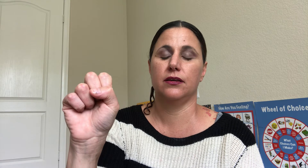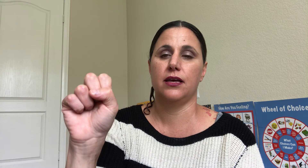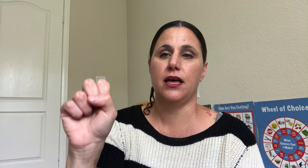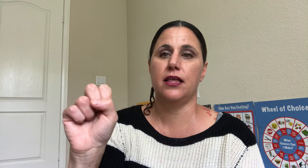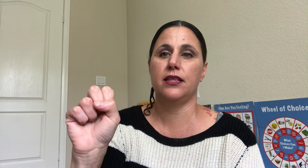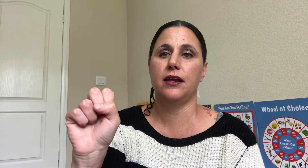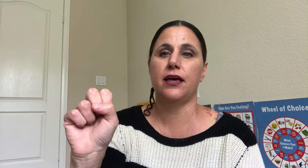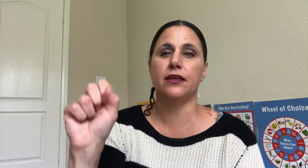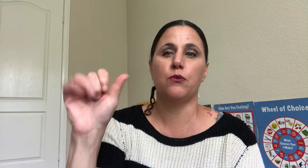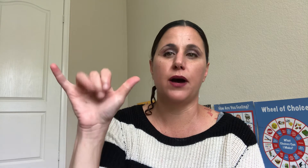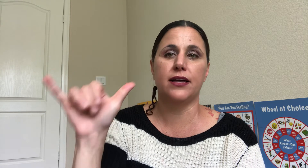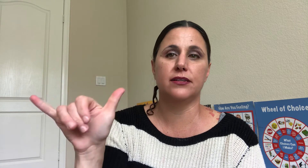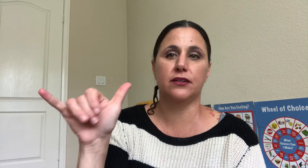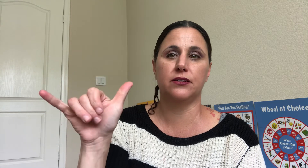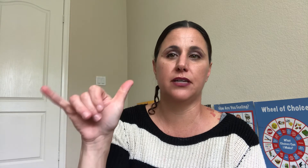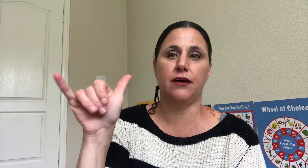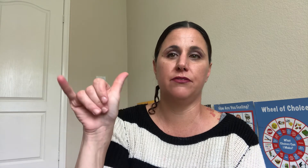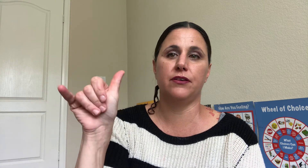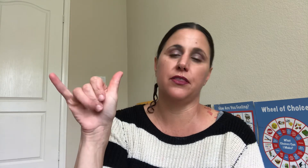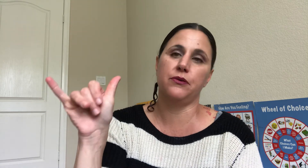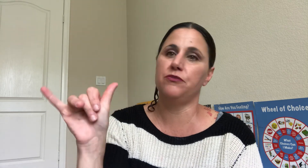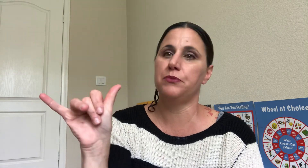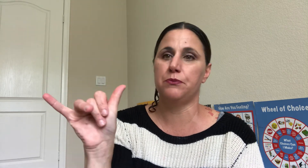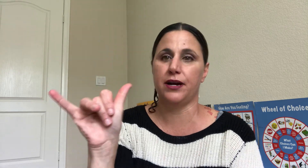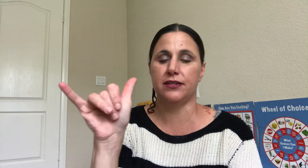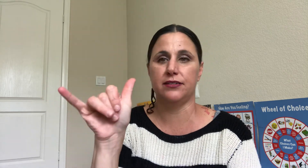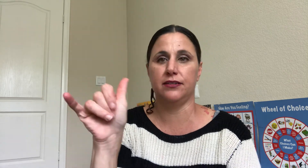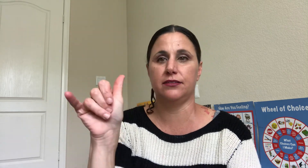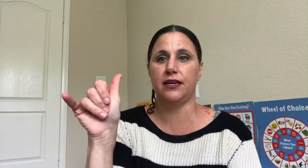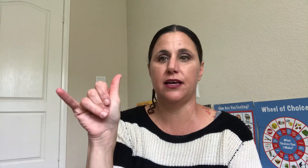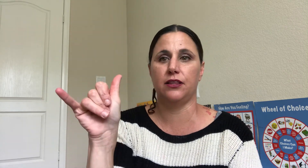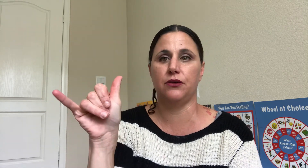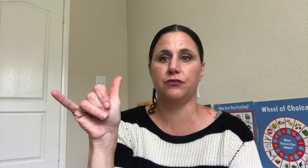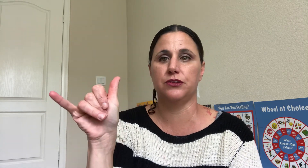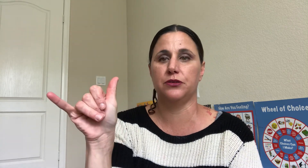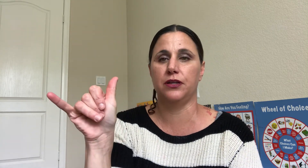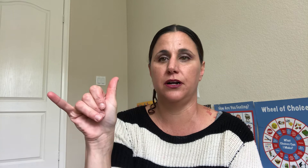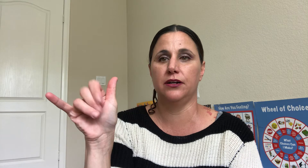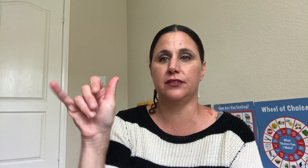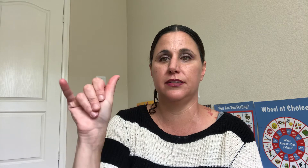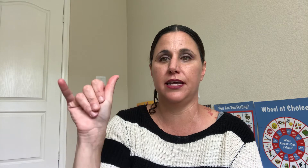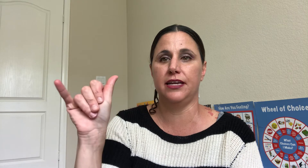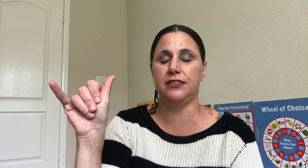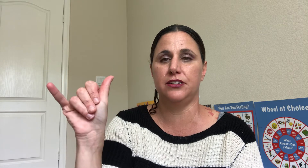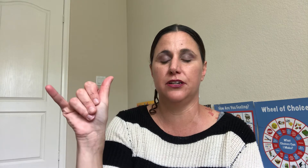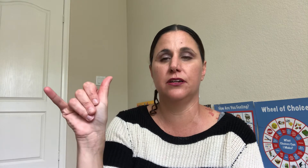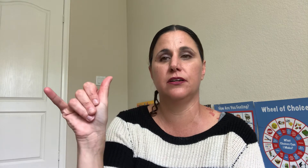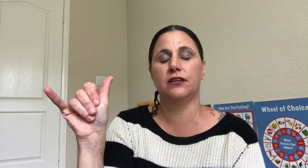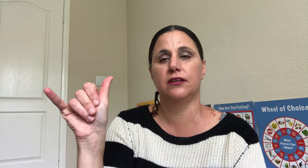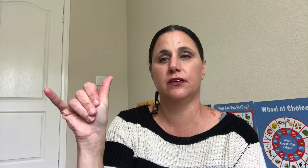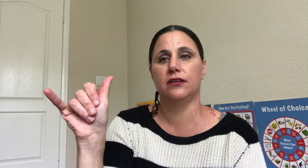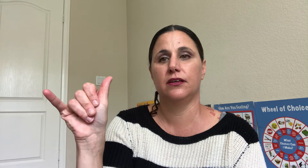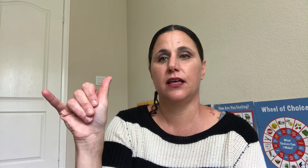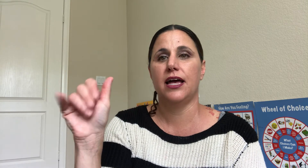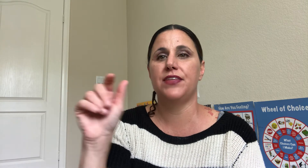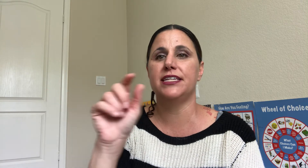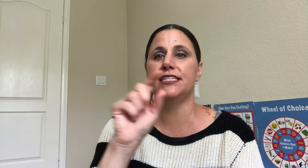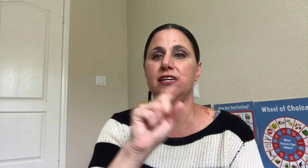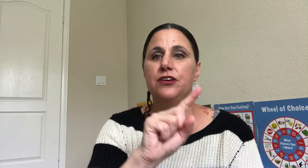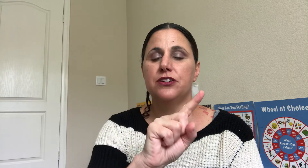And then I think Y is a little tough. Although we've been practicing saying yellow for so long. It's getting easier. And then Z you're